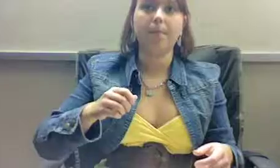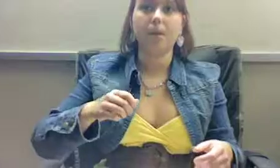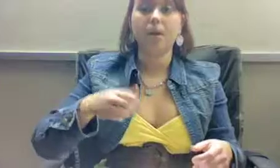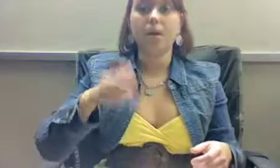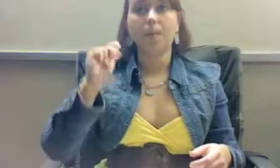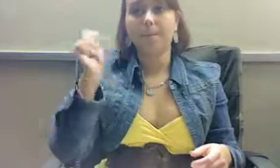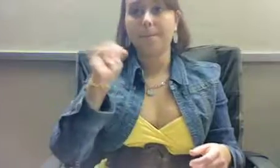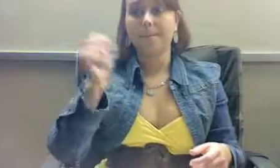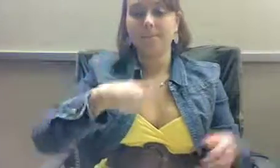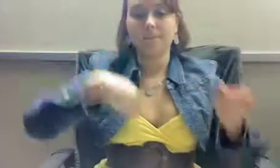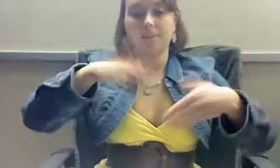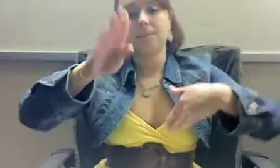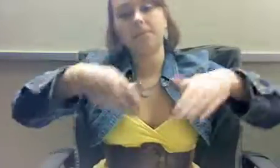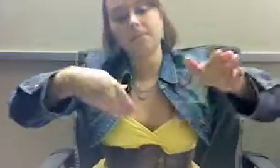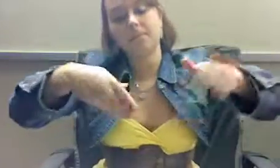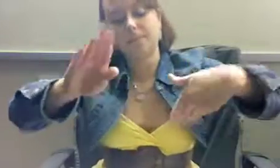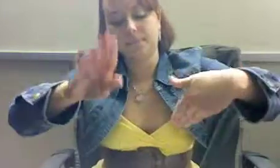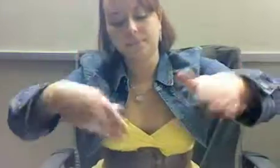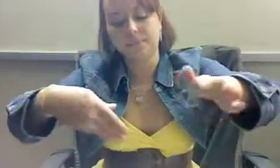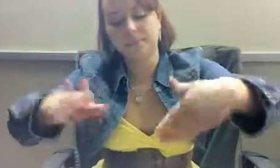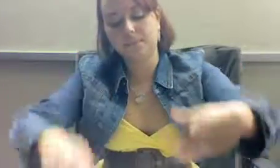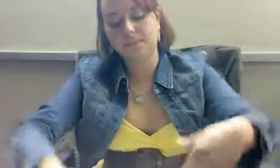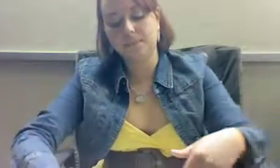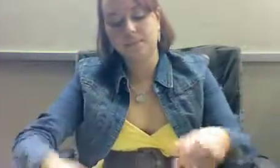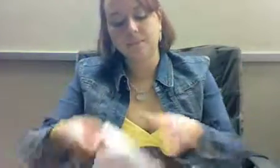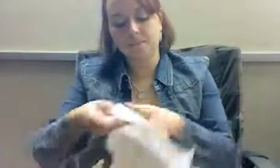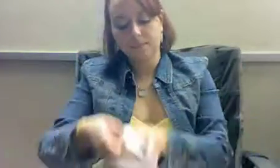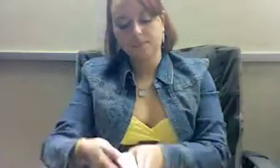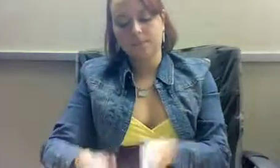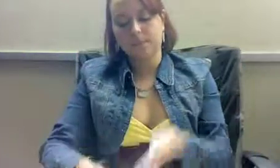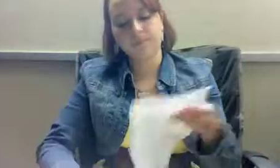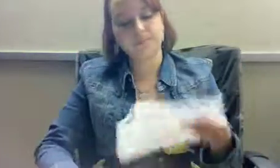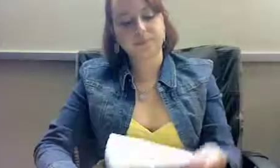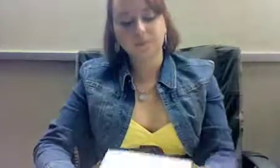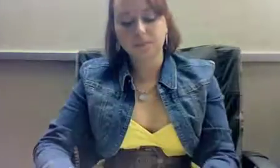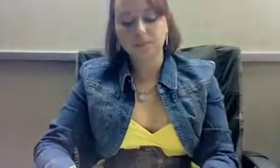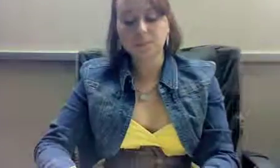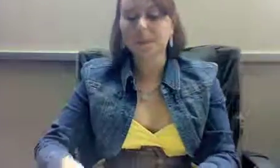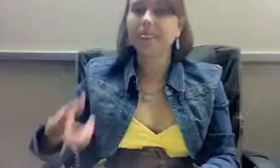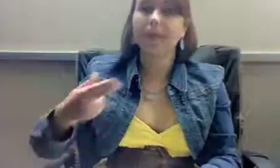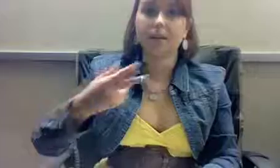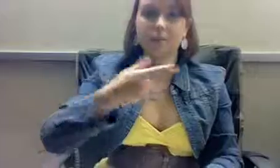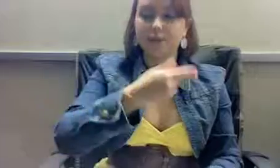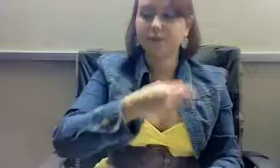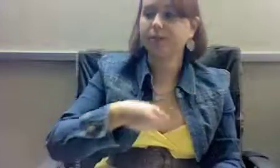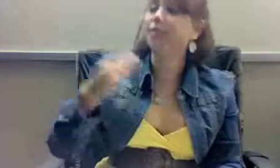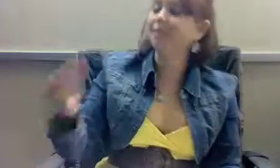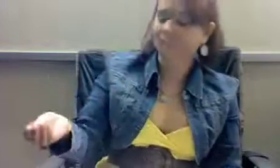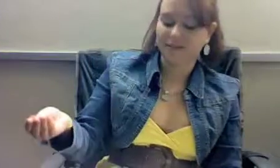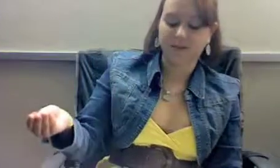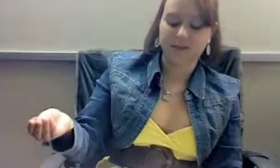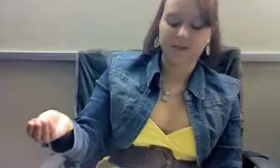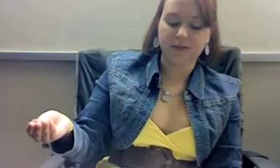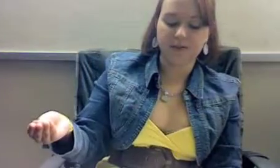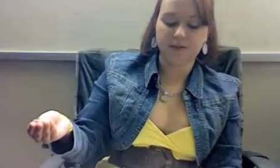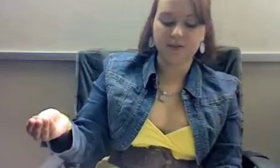I really can't do this. I like don't know how to read directions. Oh. He's so good. What the heck?